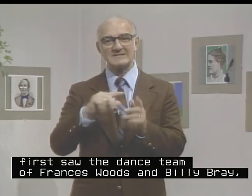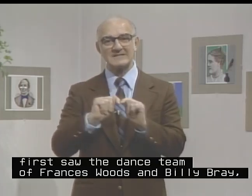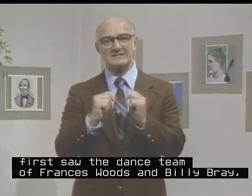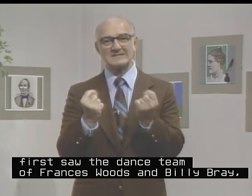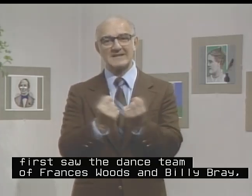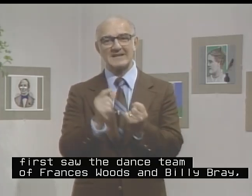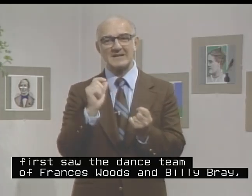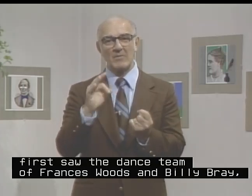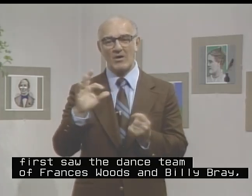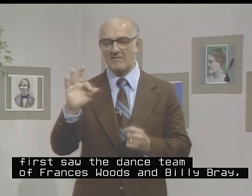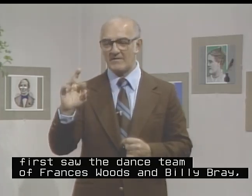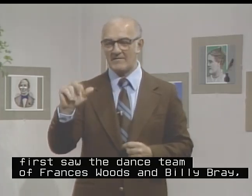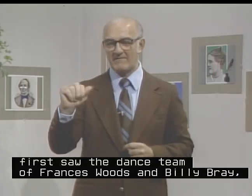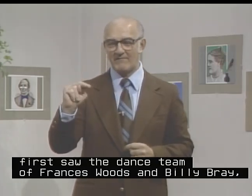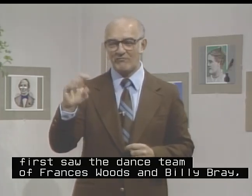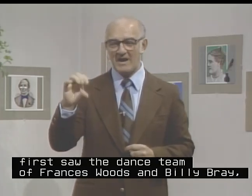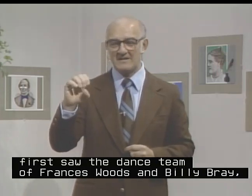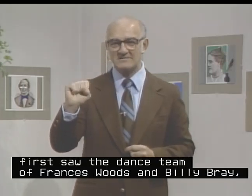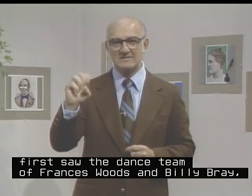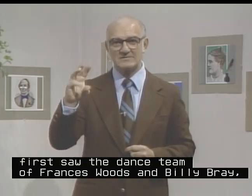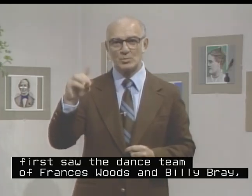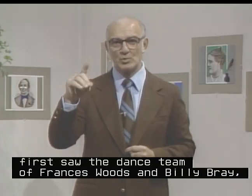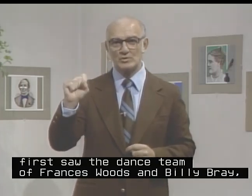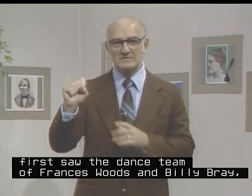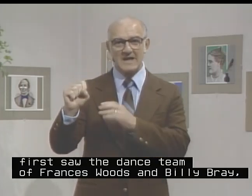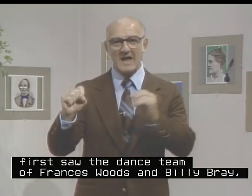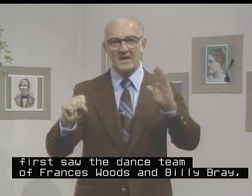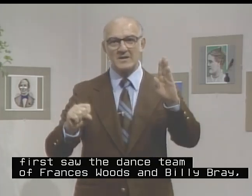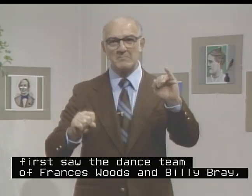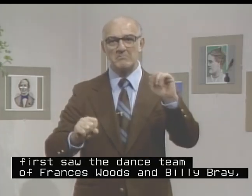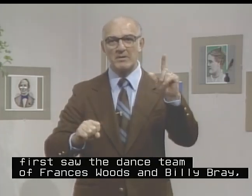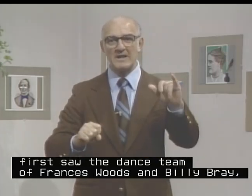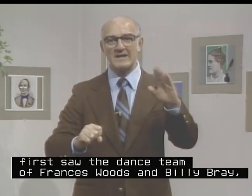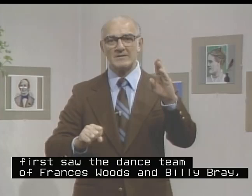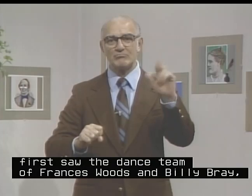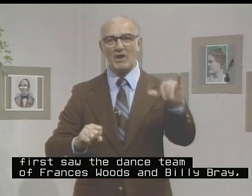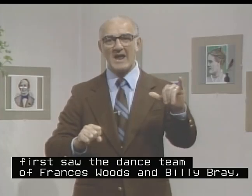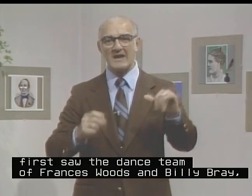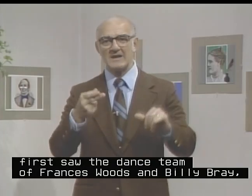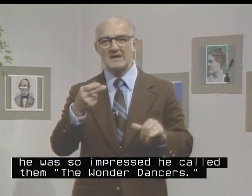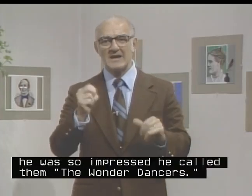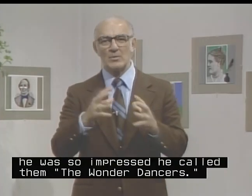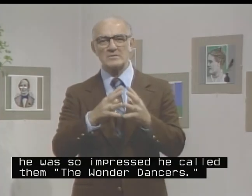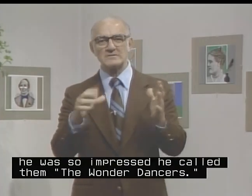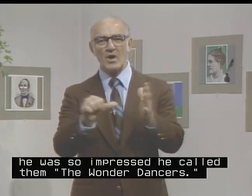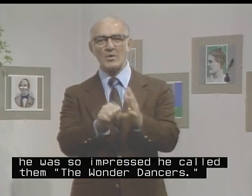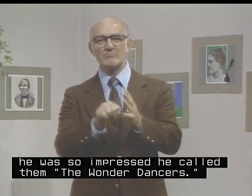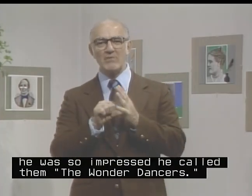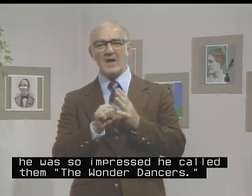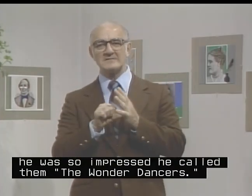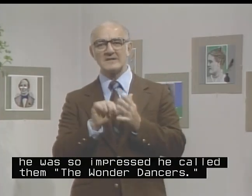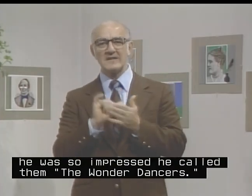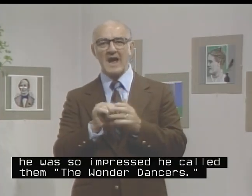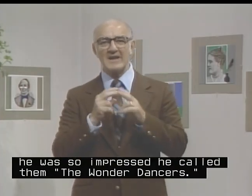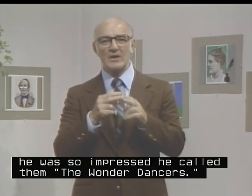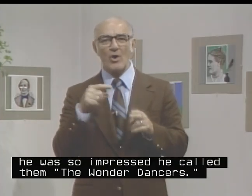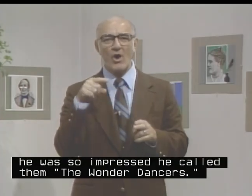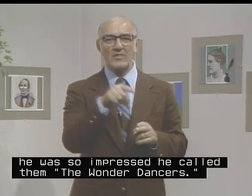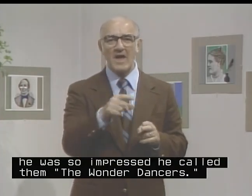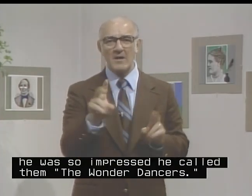team of Francis Woods and Billy Bray, he was so impressed that he called them,